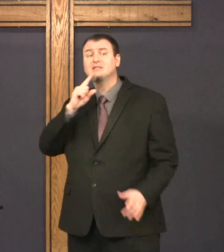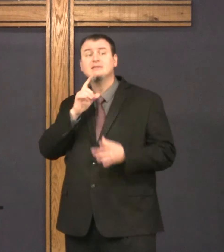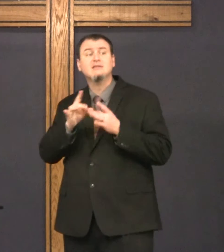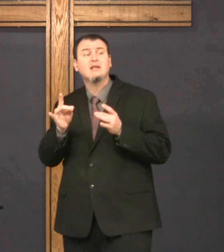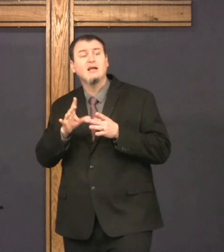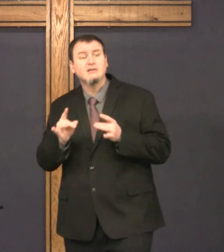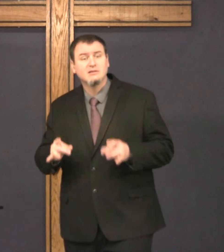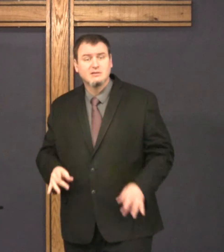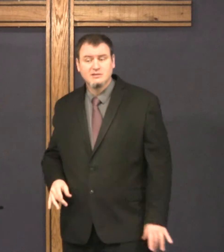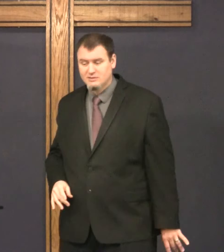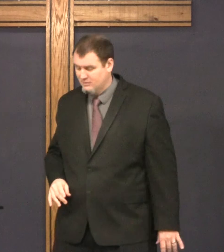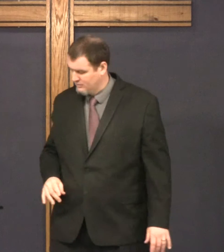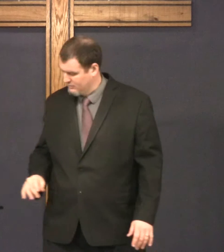And Thomas said,